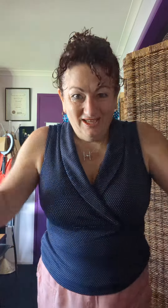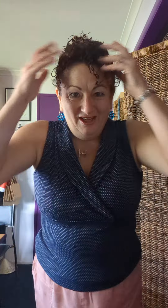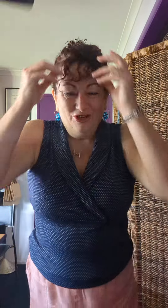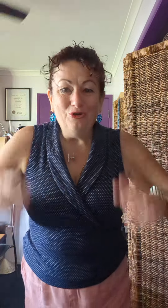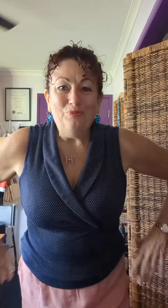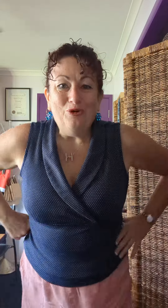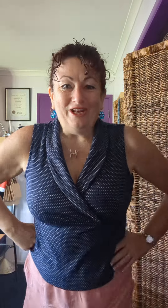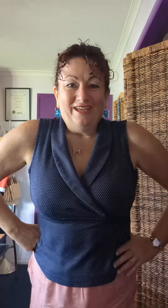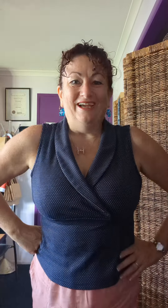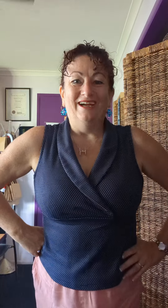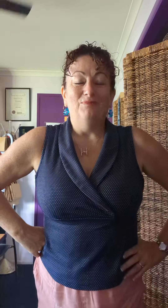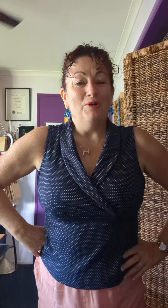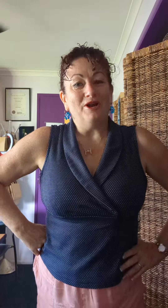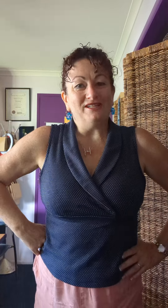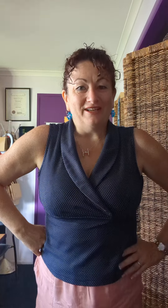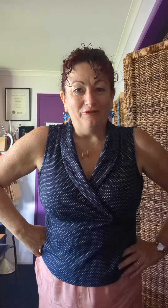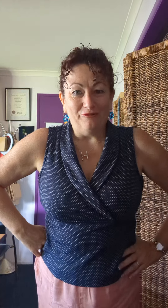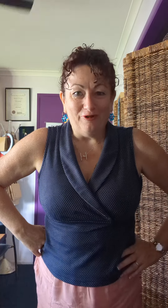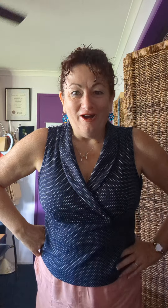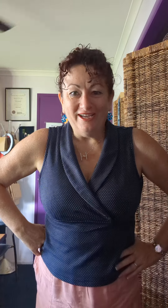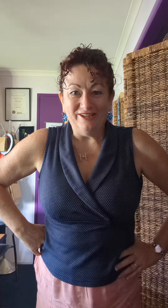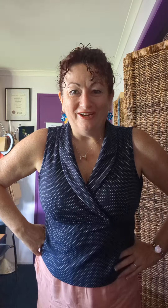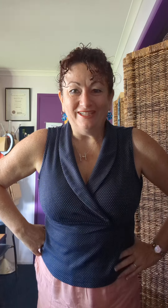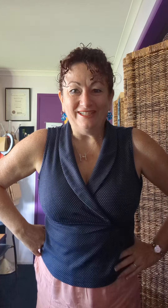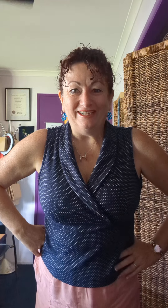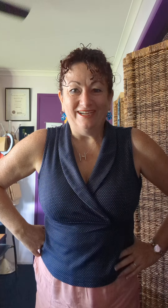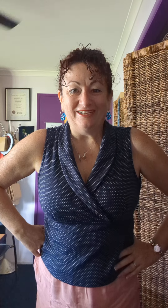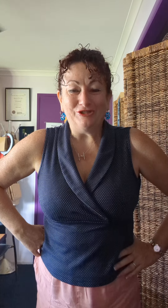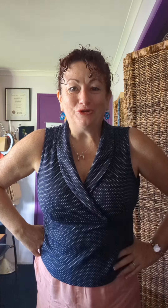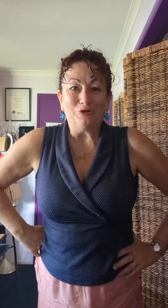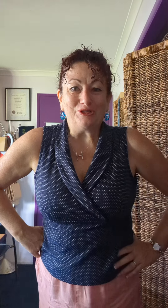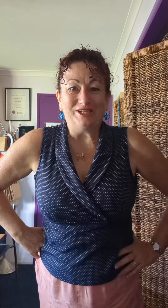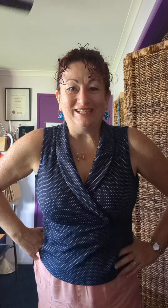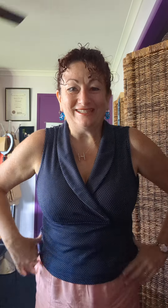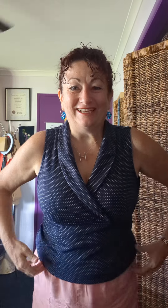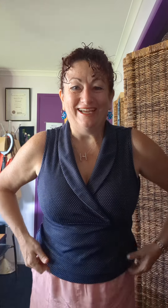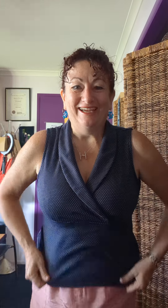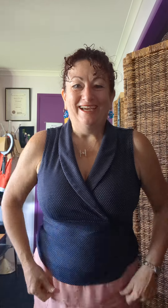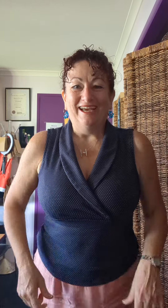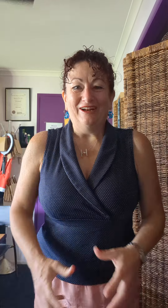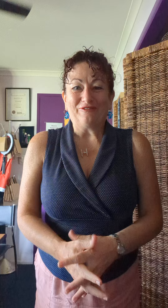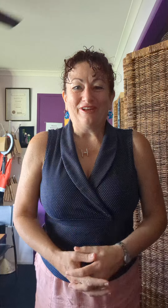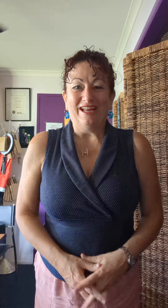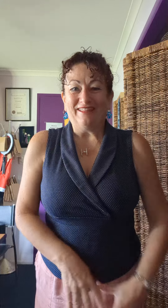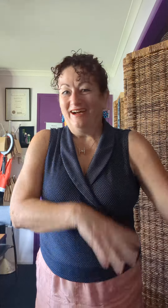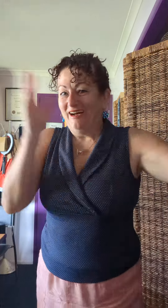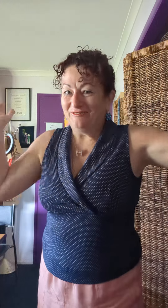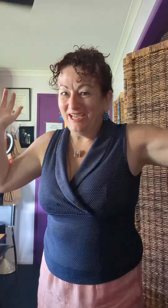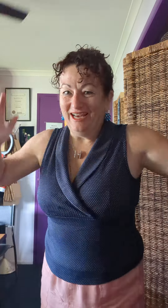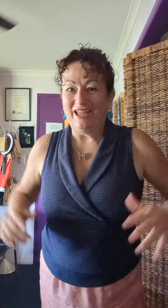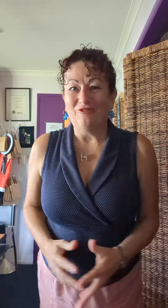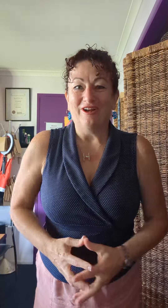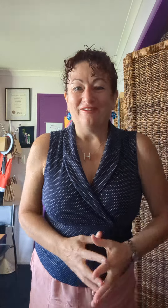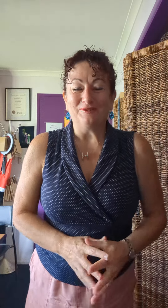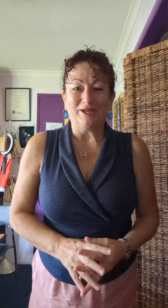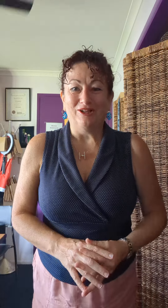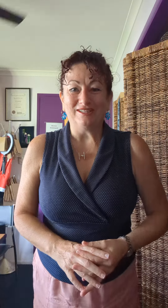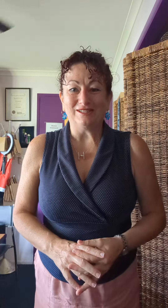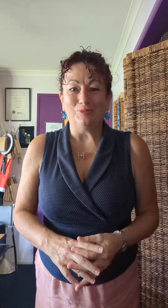Good morning. My brain's a little fried. I did two courses yesterday and I've got another half day later on after my clients this